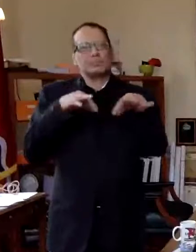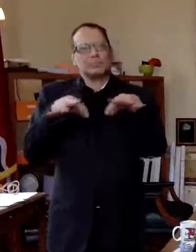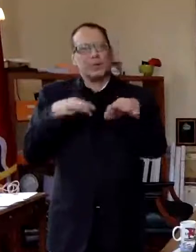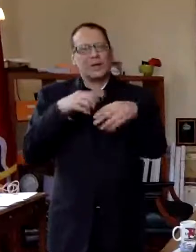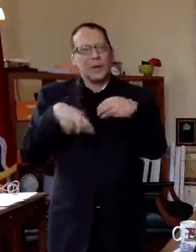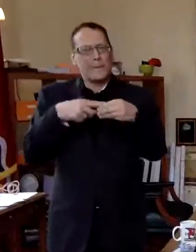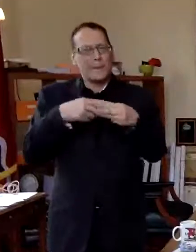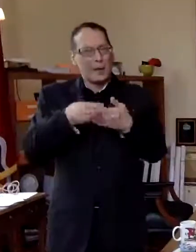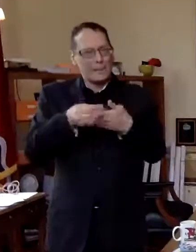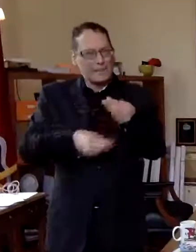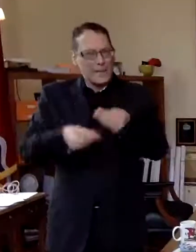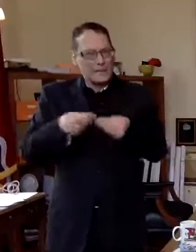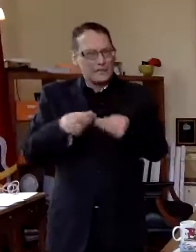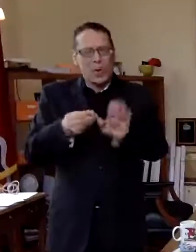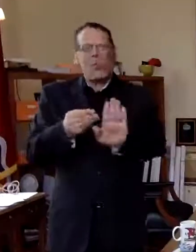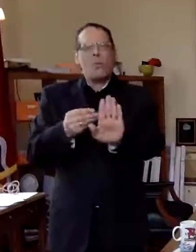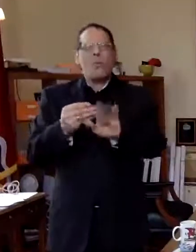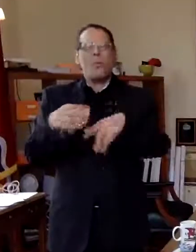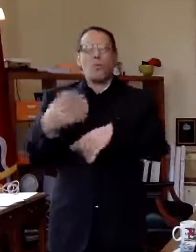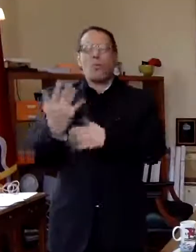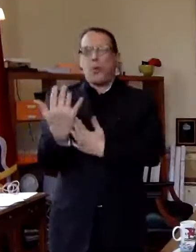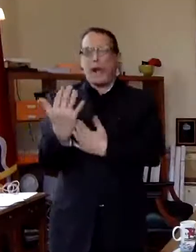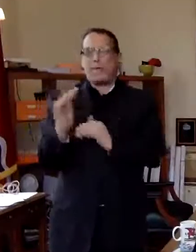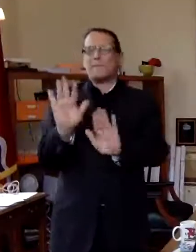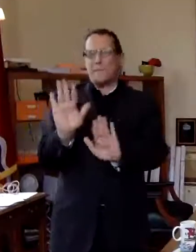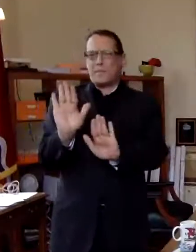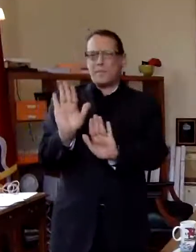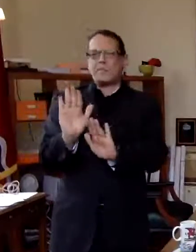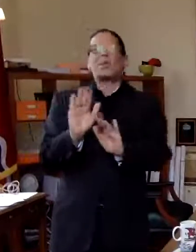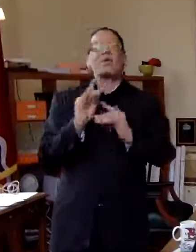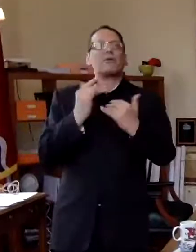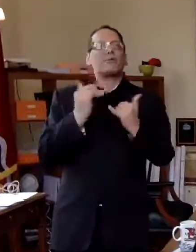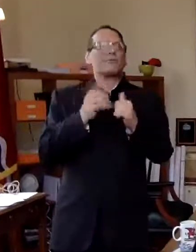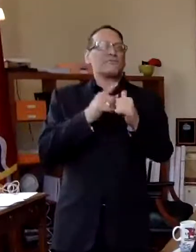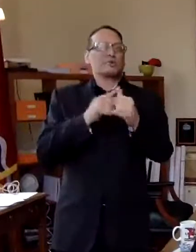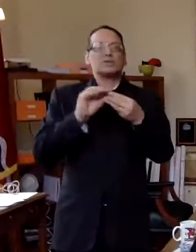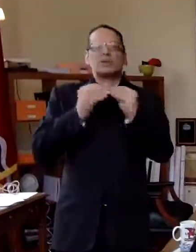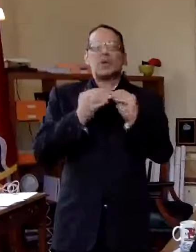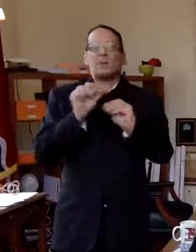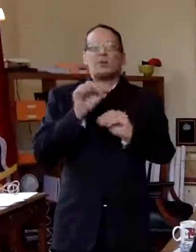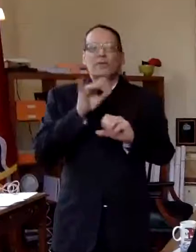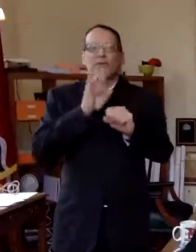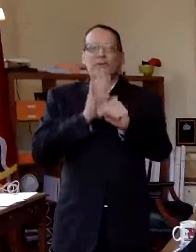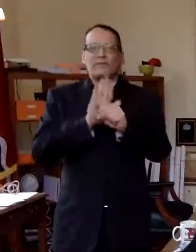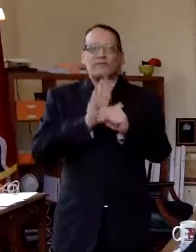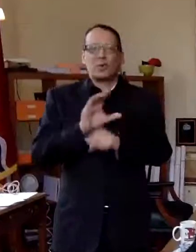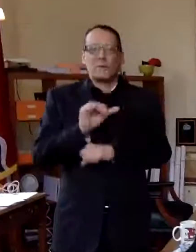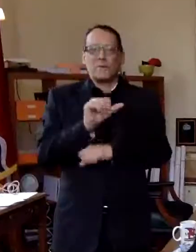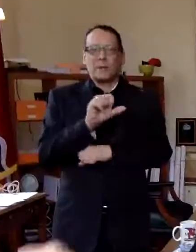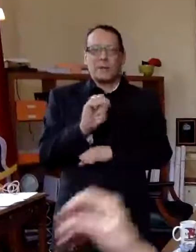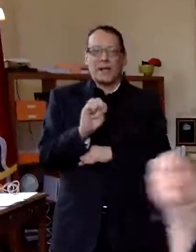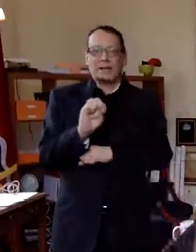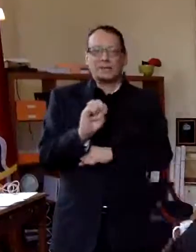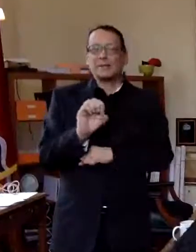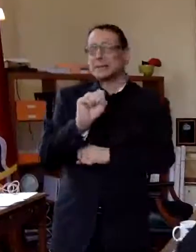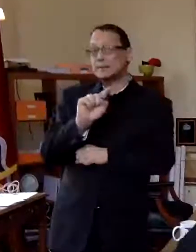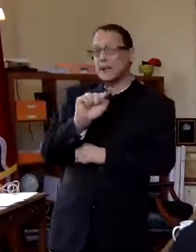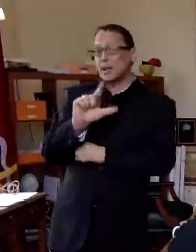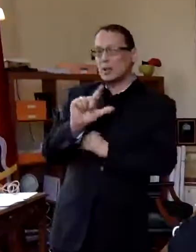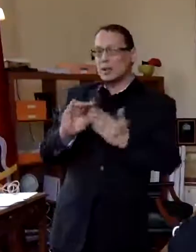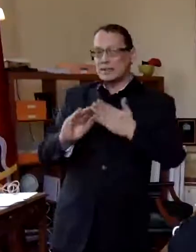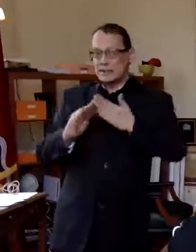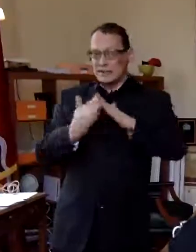well wait maybe before i do that i'll tell you about confirmed cases first so in the city of st